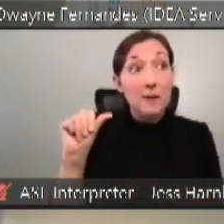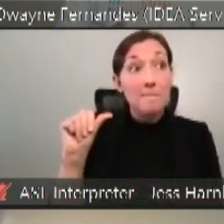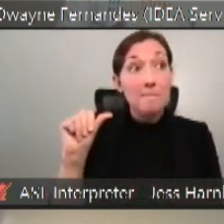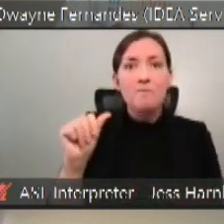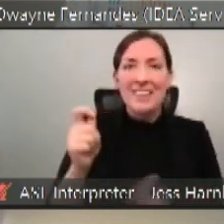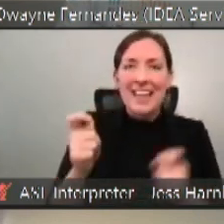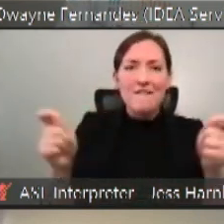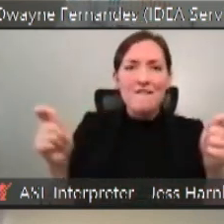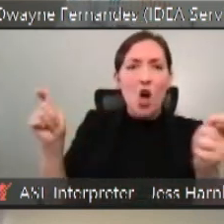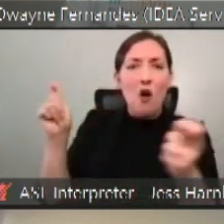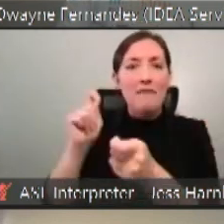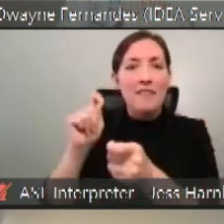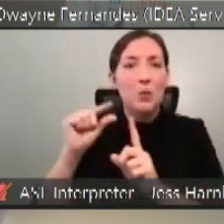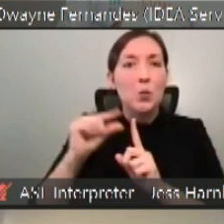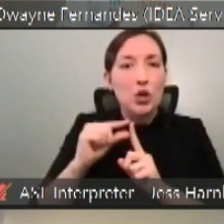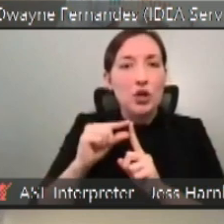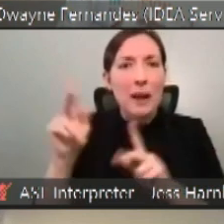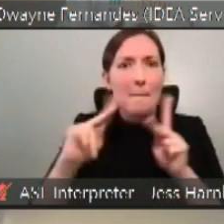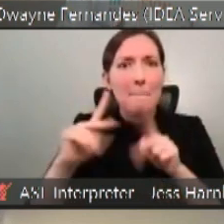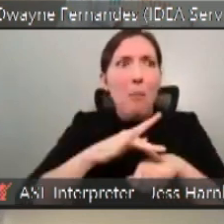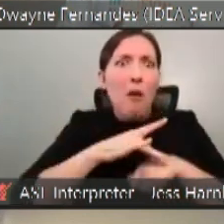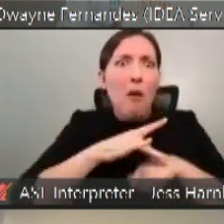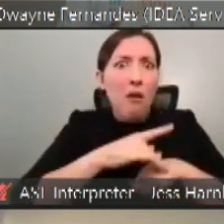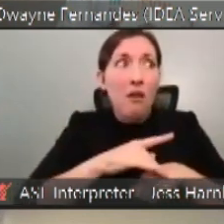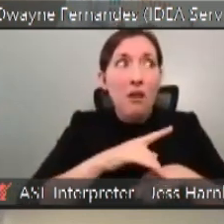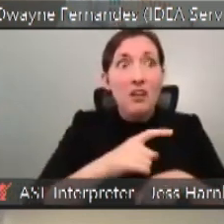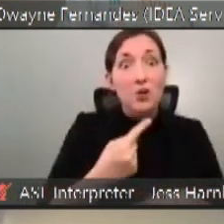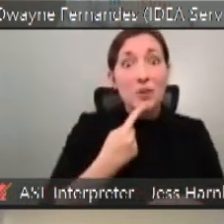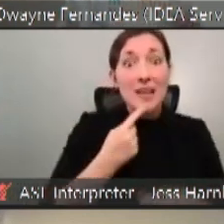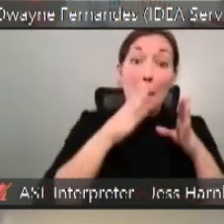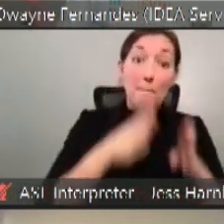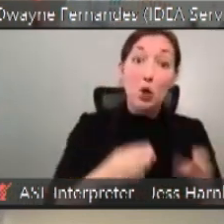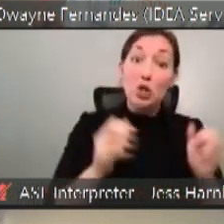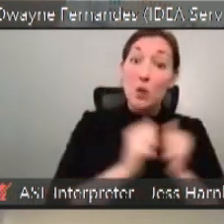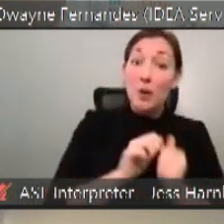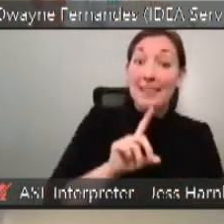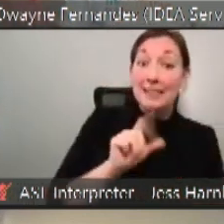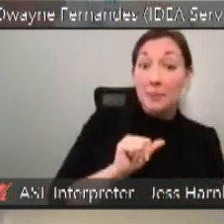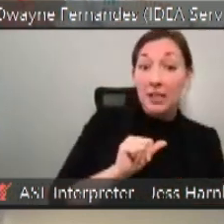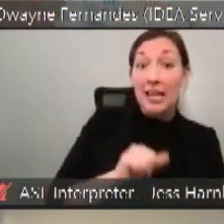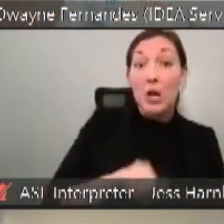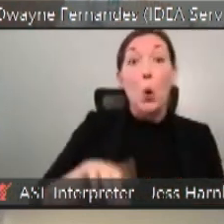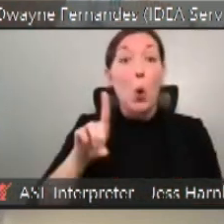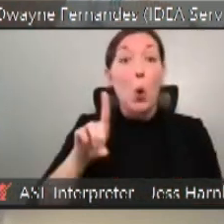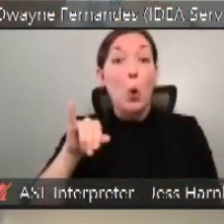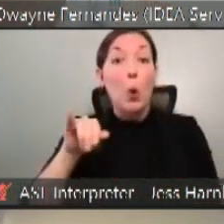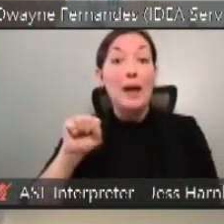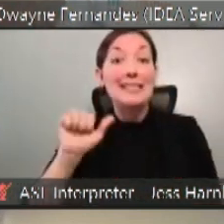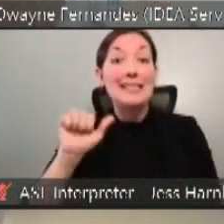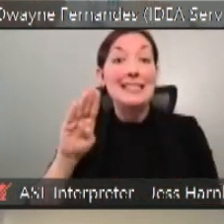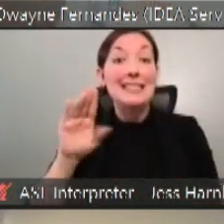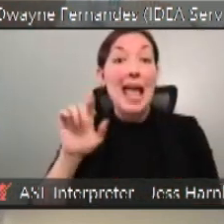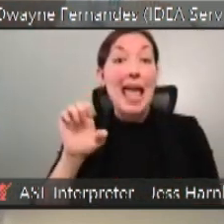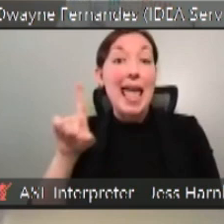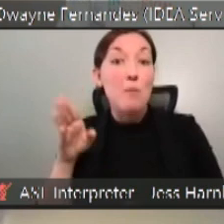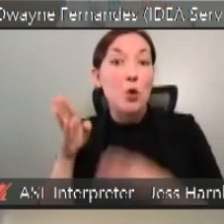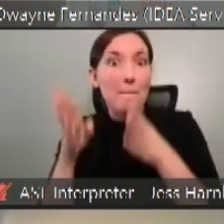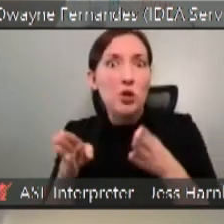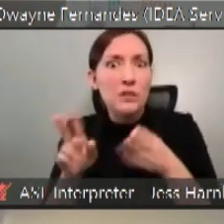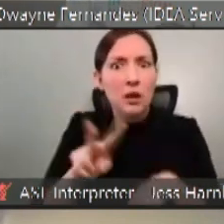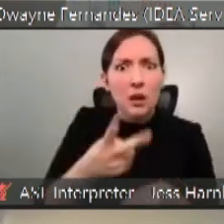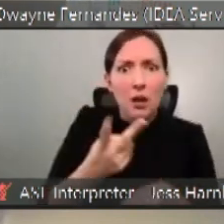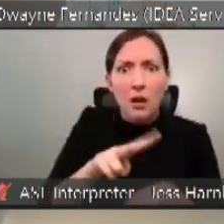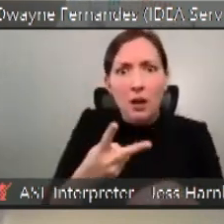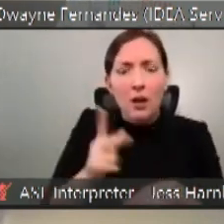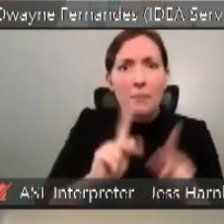evolving one, and people get hung up on whether you say person with a disability or disabled person, and they start forgetting the